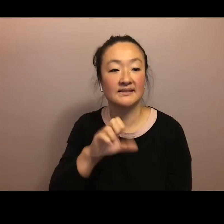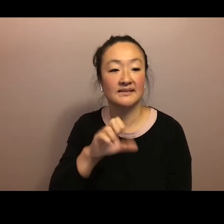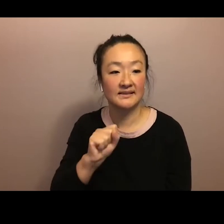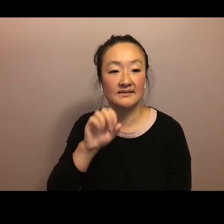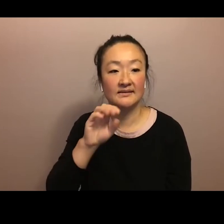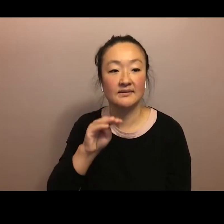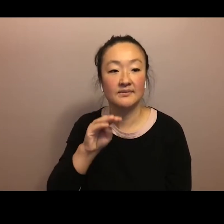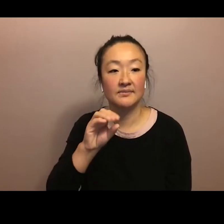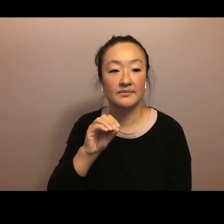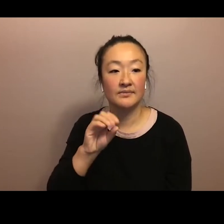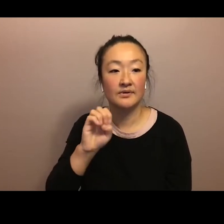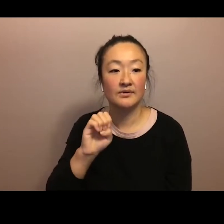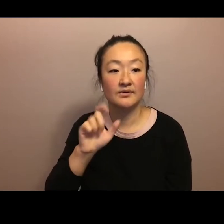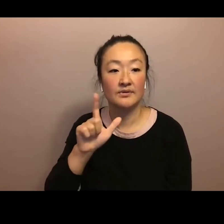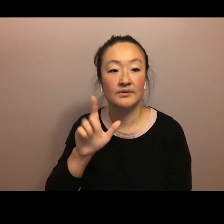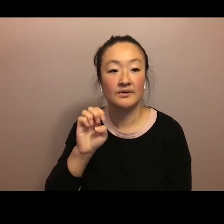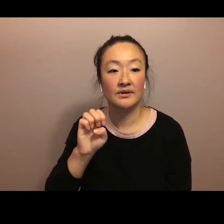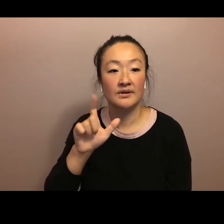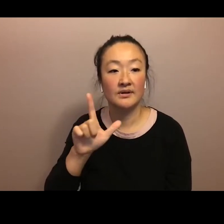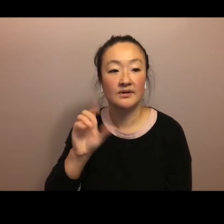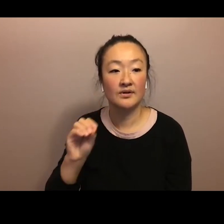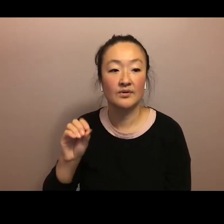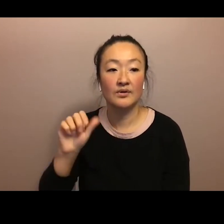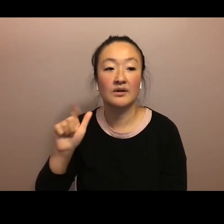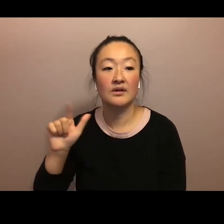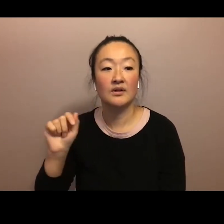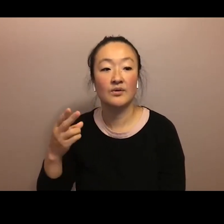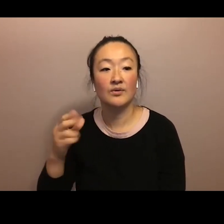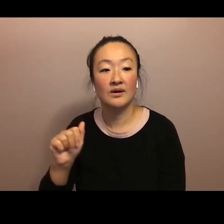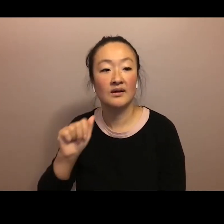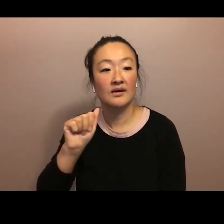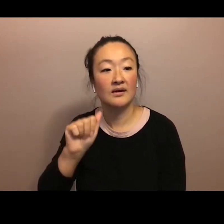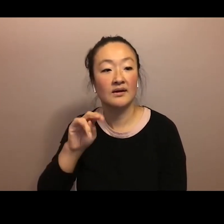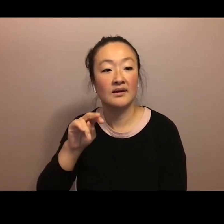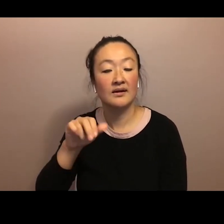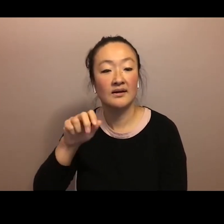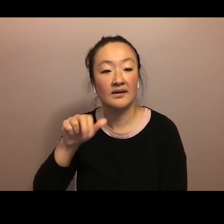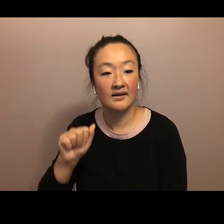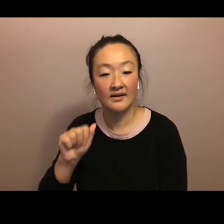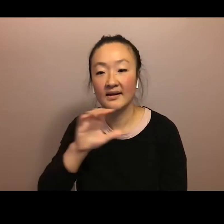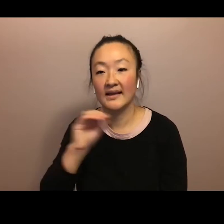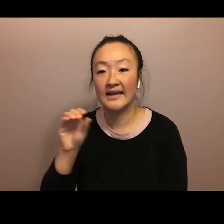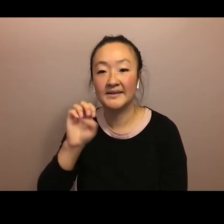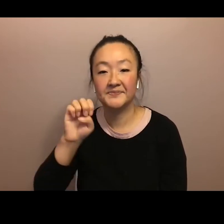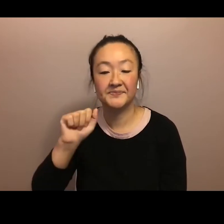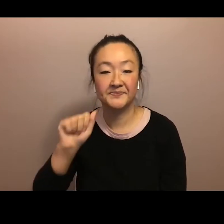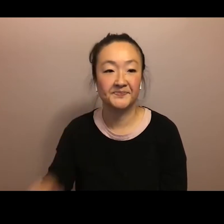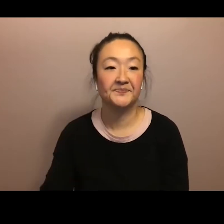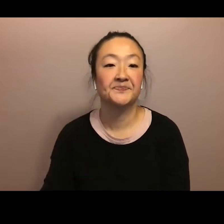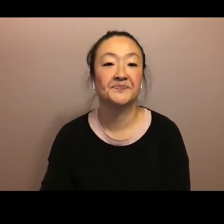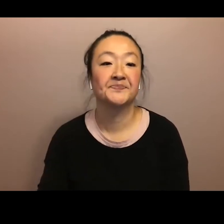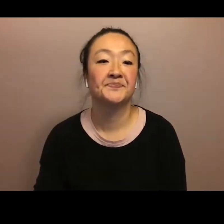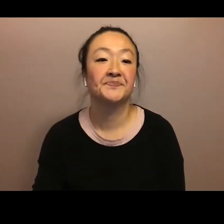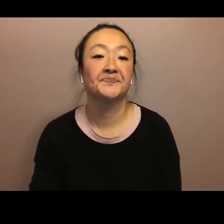I'm the Programs Manager at the Asian American Writers Workshop, and it is my great pleasure to welcome you to our virtual event space. A